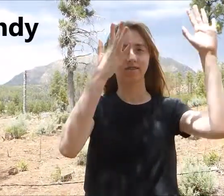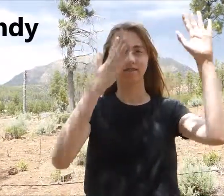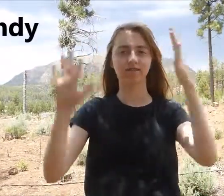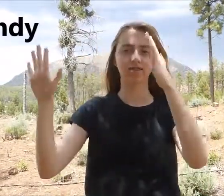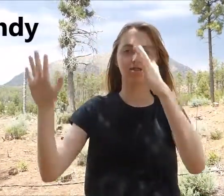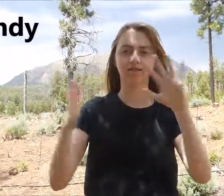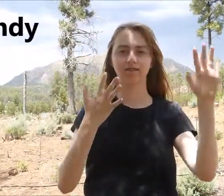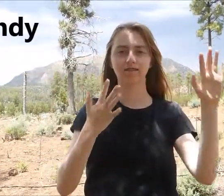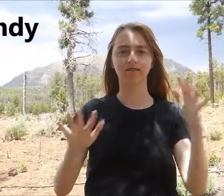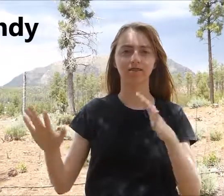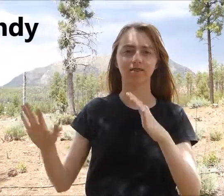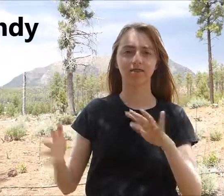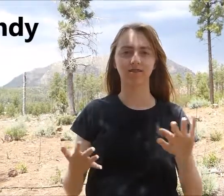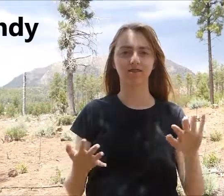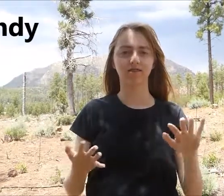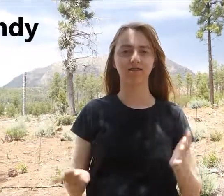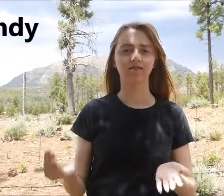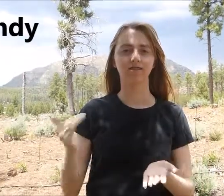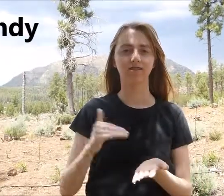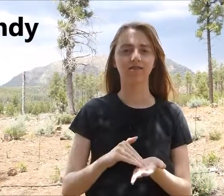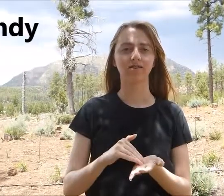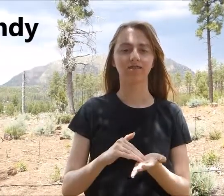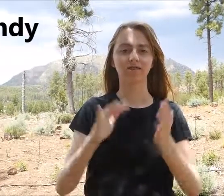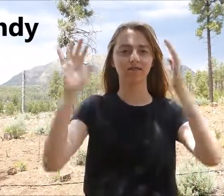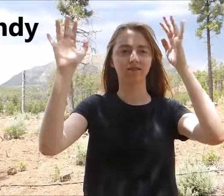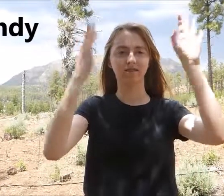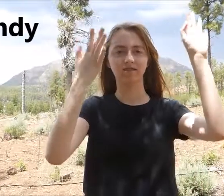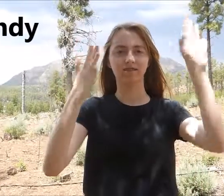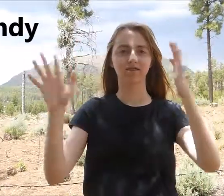Windy, again, windy.